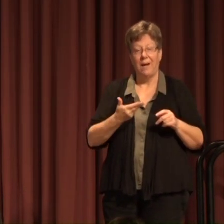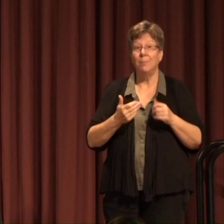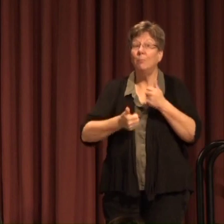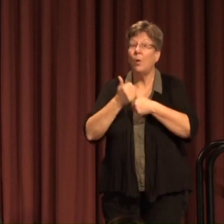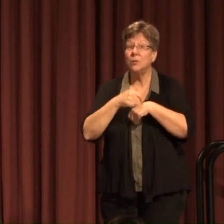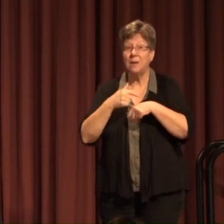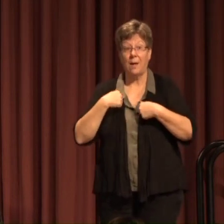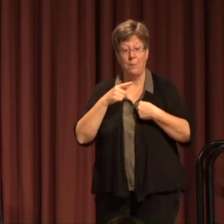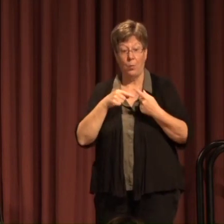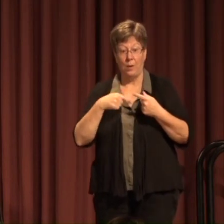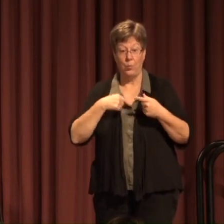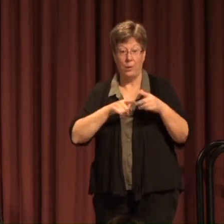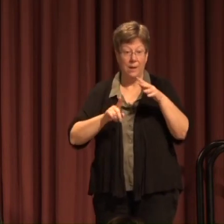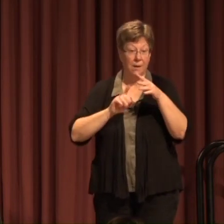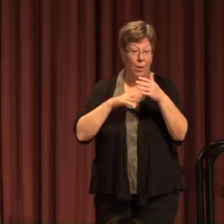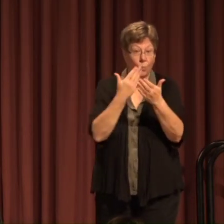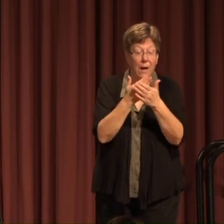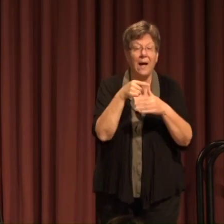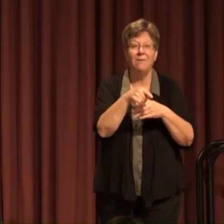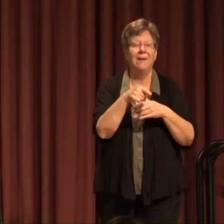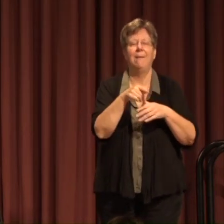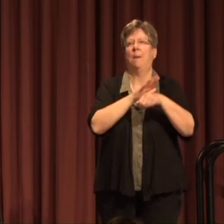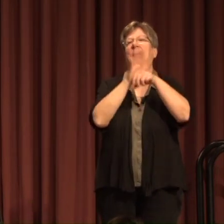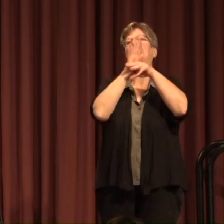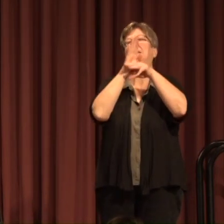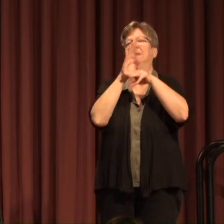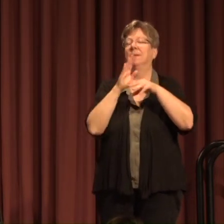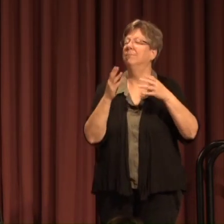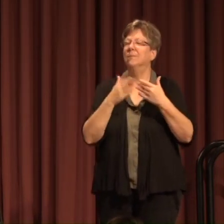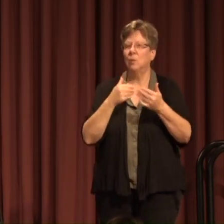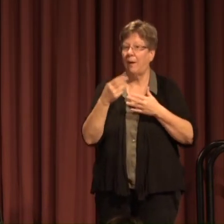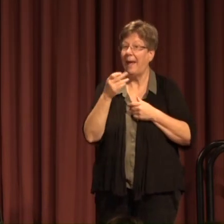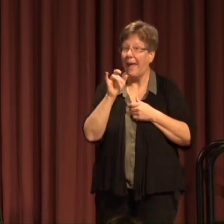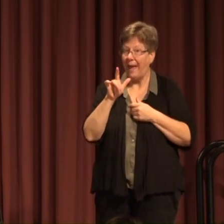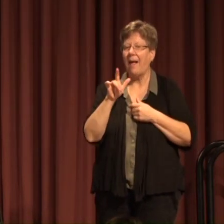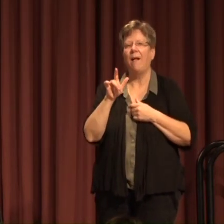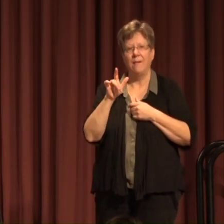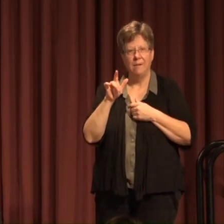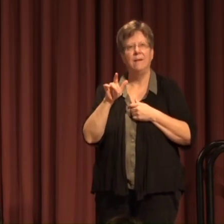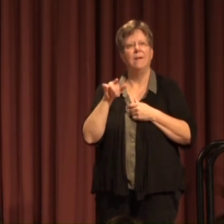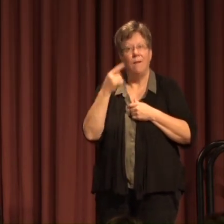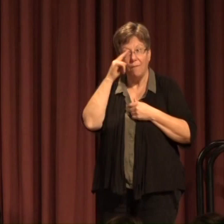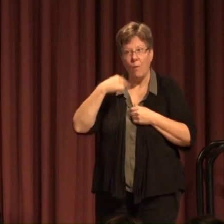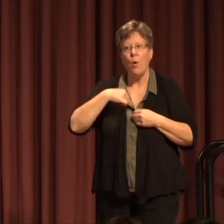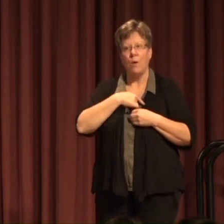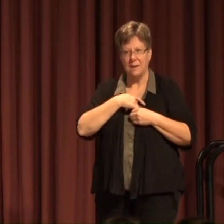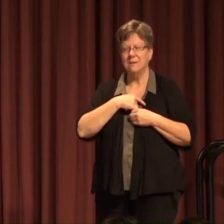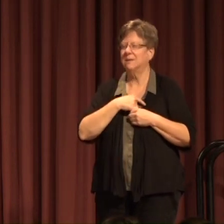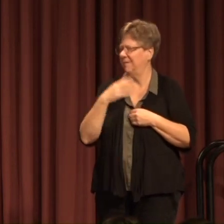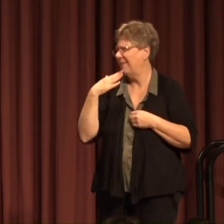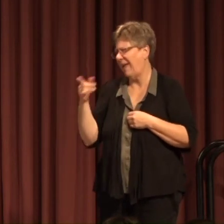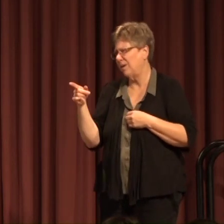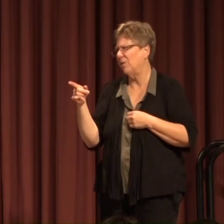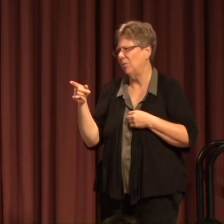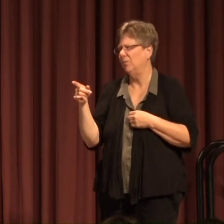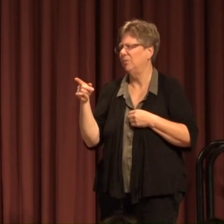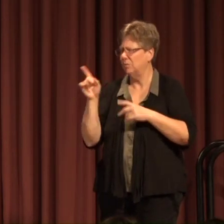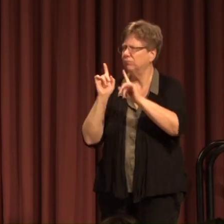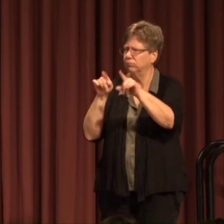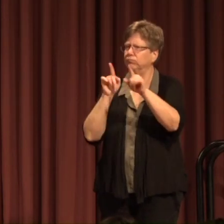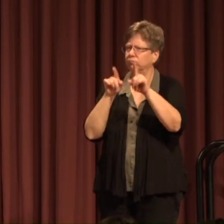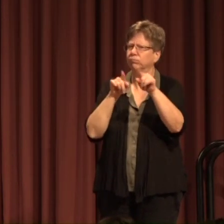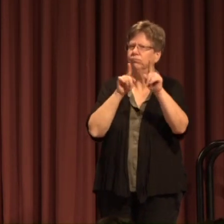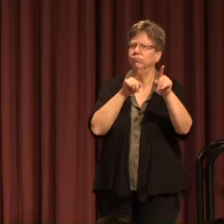don't So Hal was able to be our ambassador Thank you Hal It was It was kind of a partnership